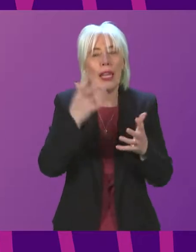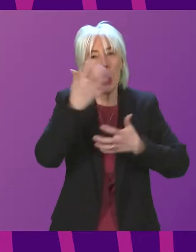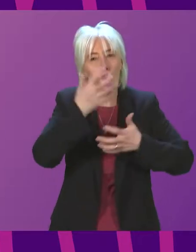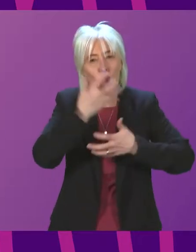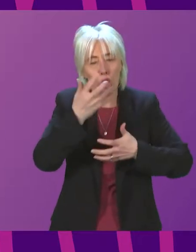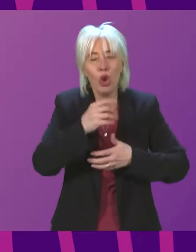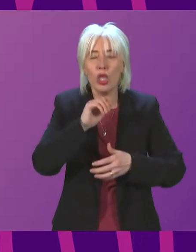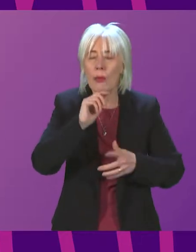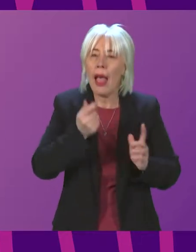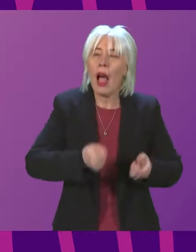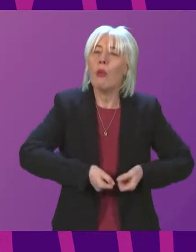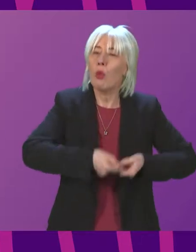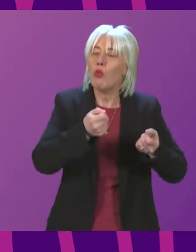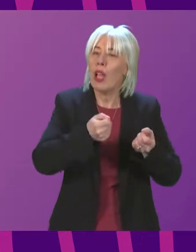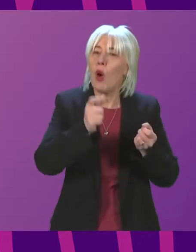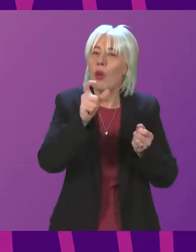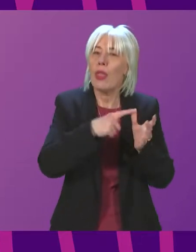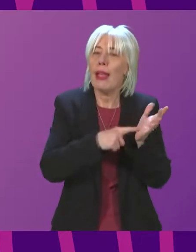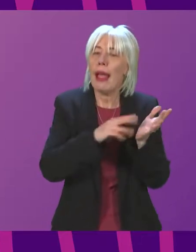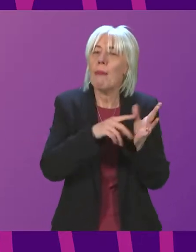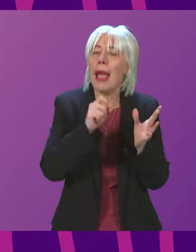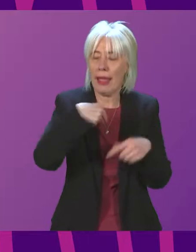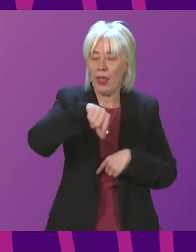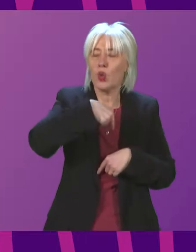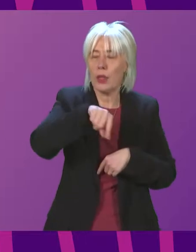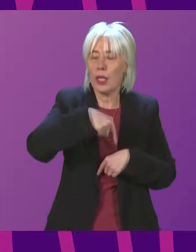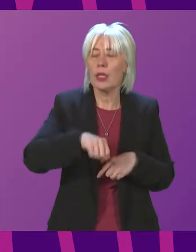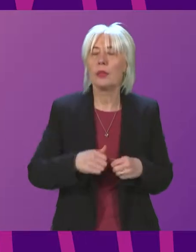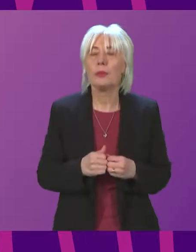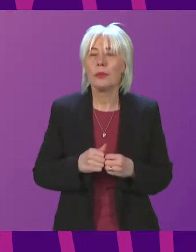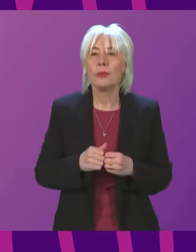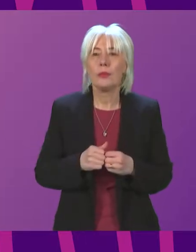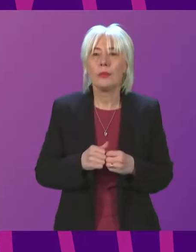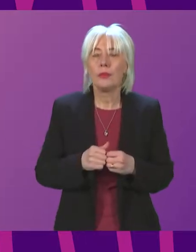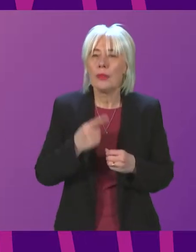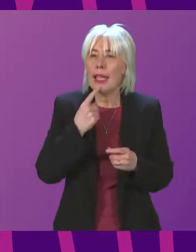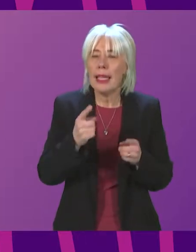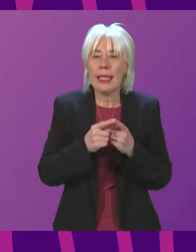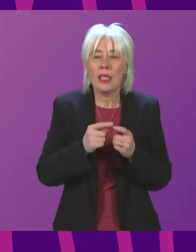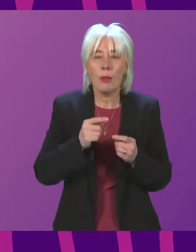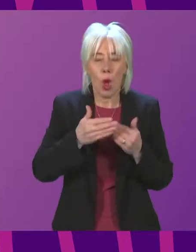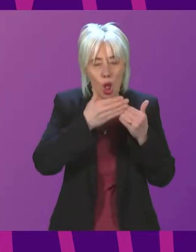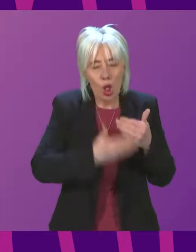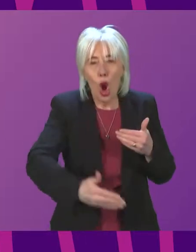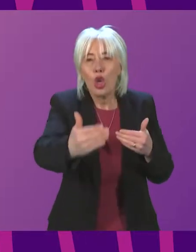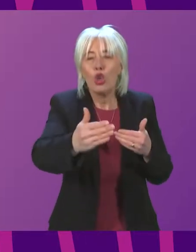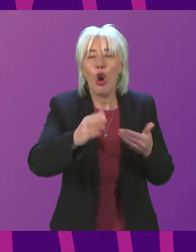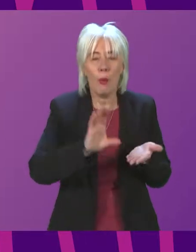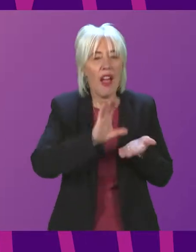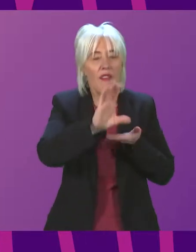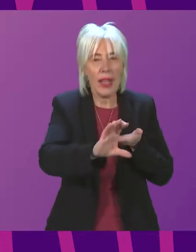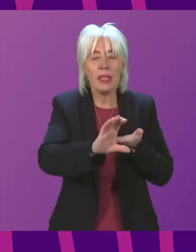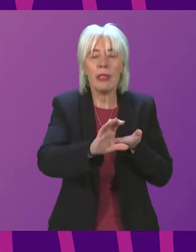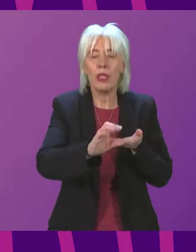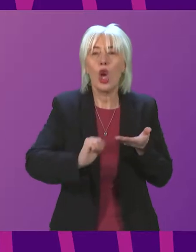something I intend to raise directly with CalMac later this week. She spoke regarding long-term investment. I would just like to point out that Scottish